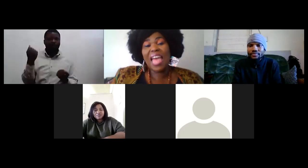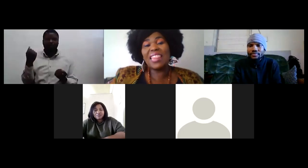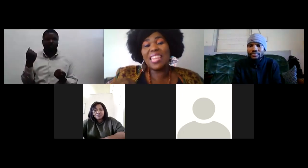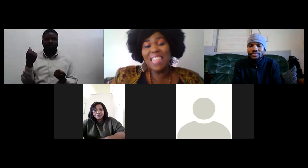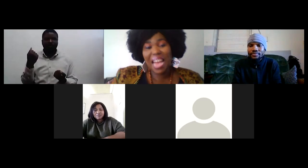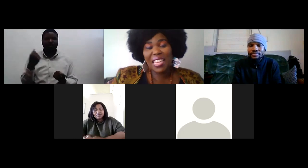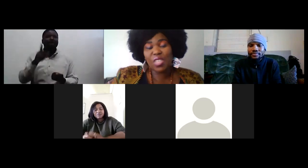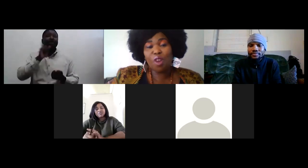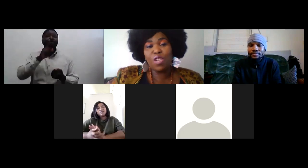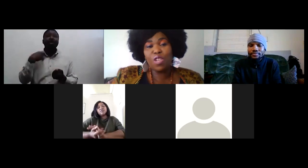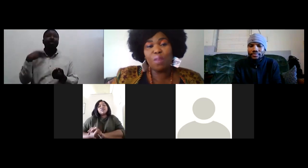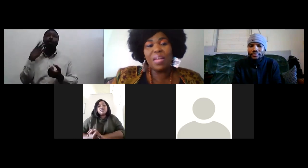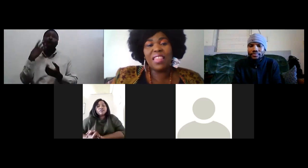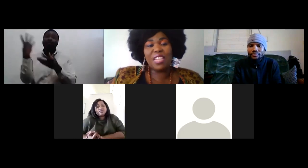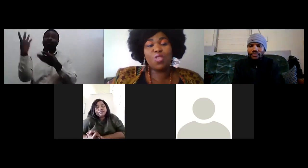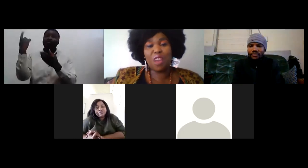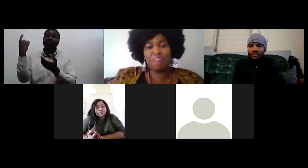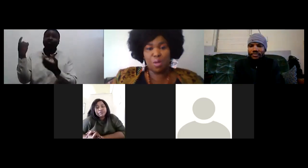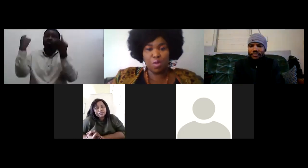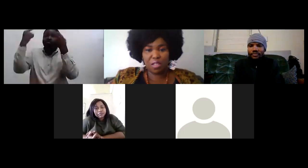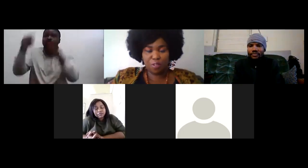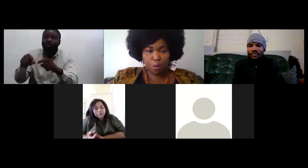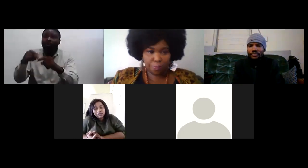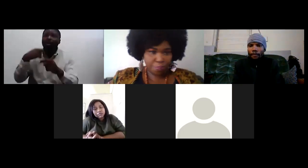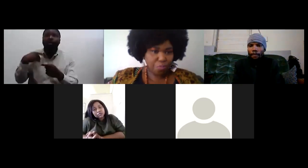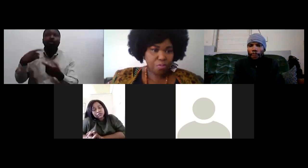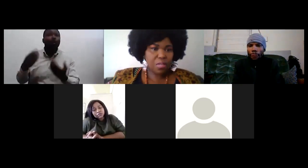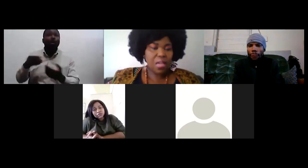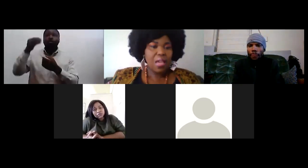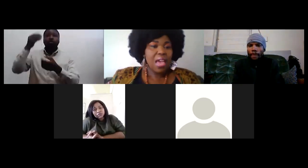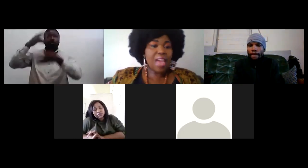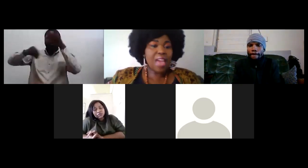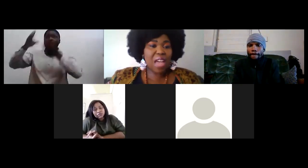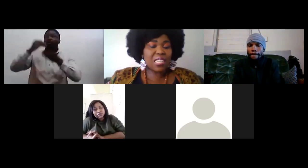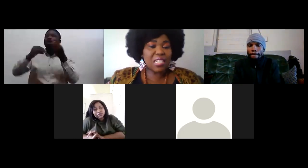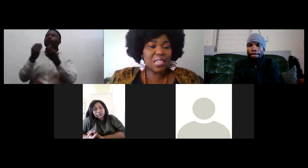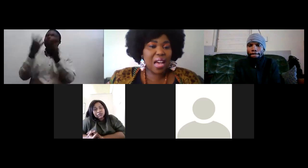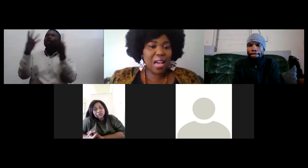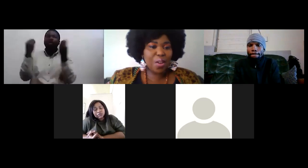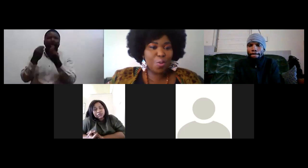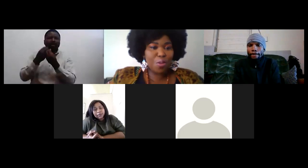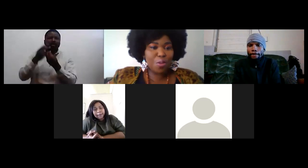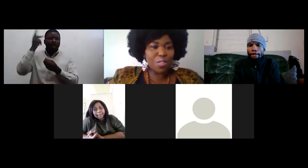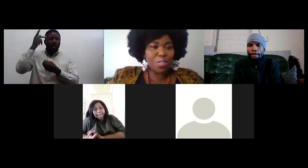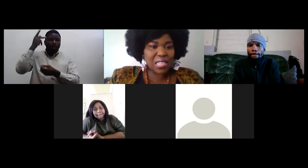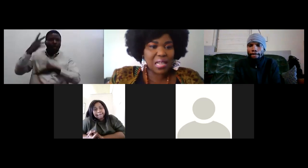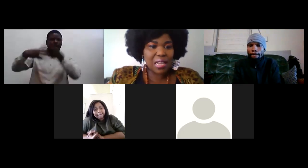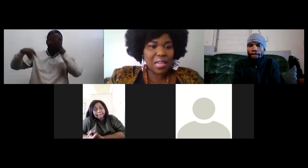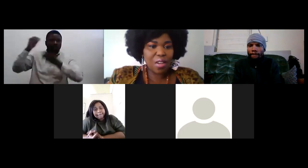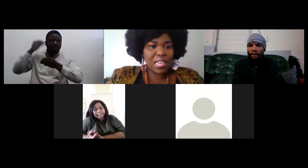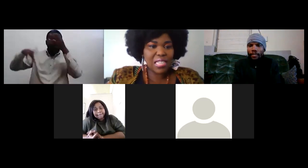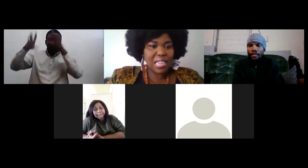and the nuggets of wisdom that you have been looking for and you actually uh ruby you just